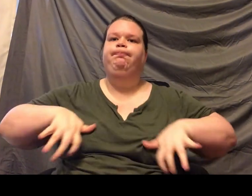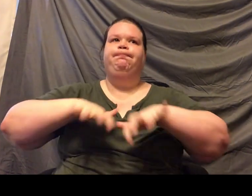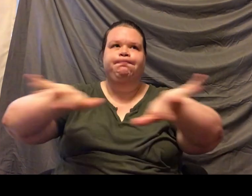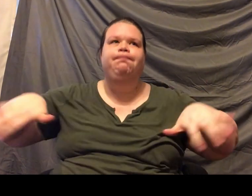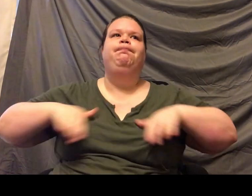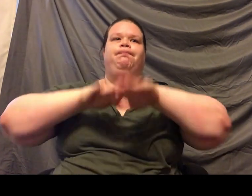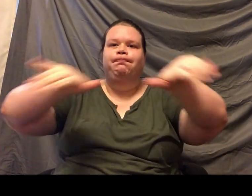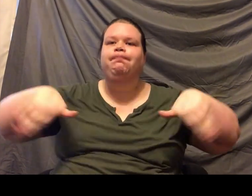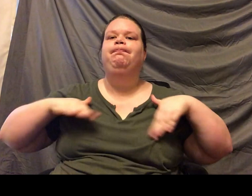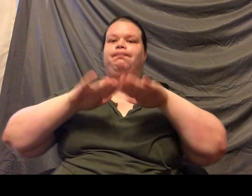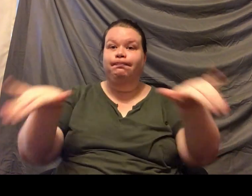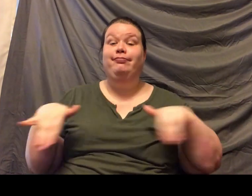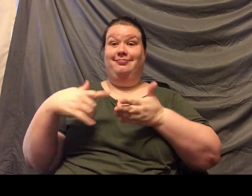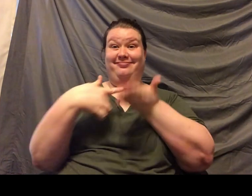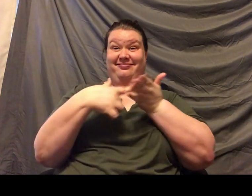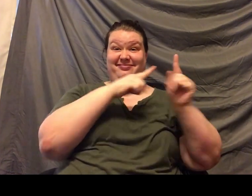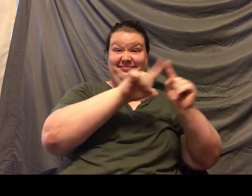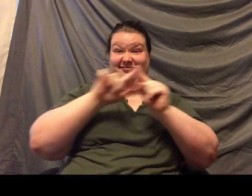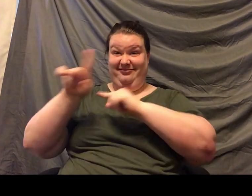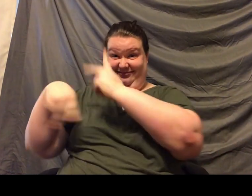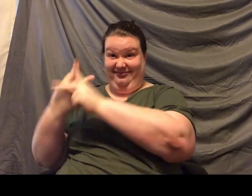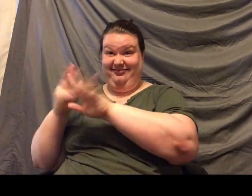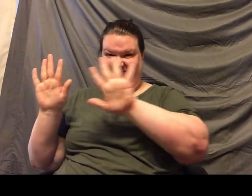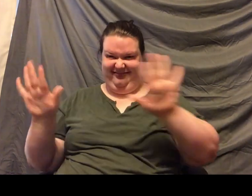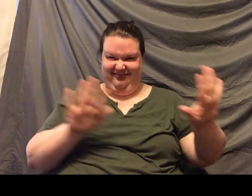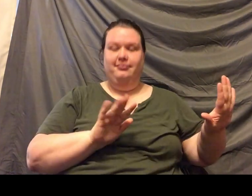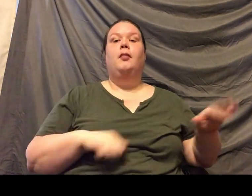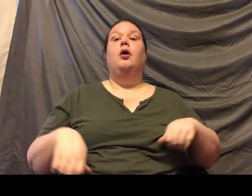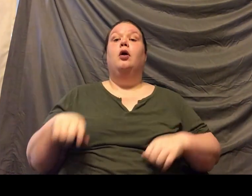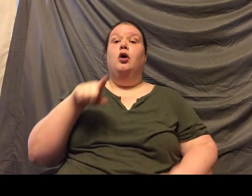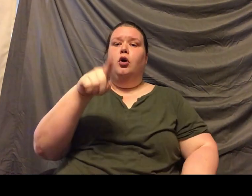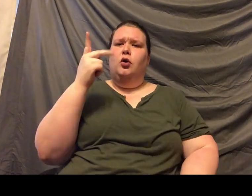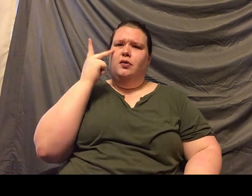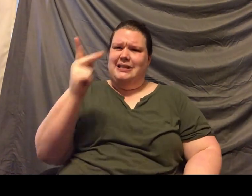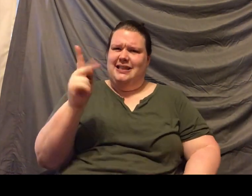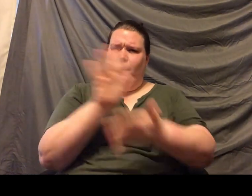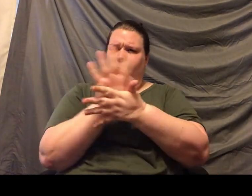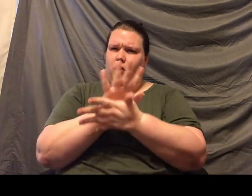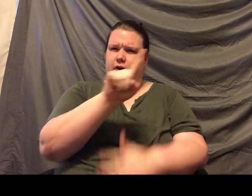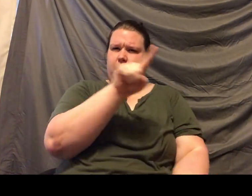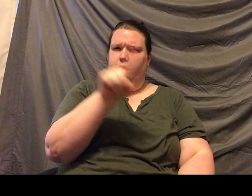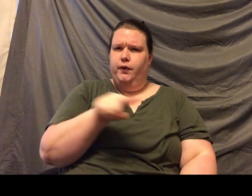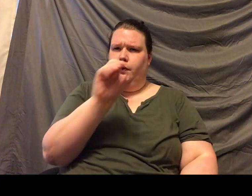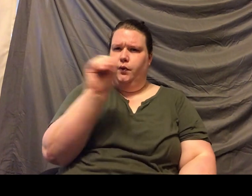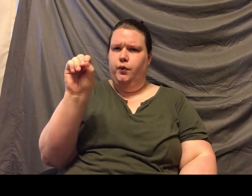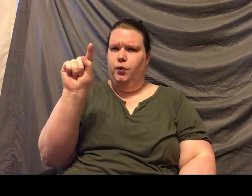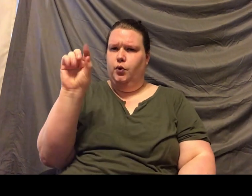different kinds of sloths, if you have seen anything with a sloth on it, you've seen that raccoon face that has like the smile, especially